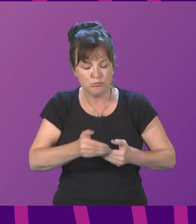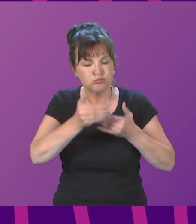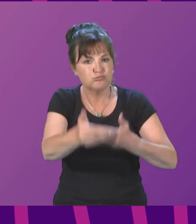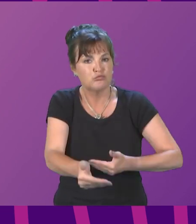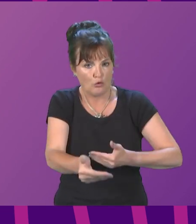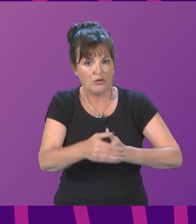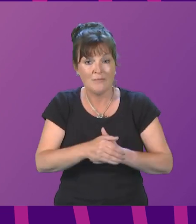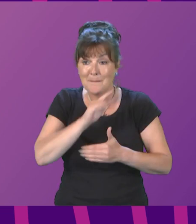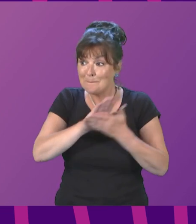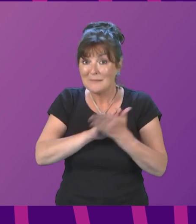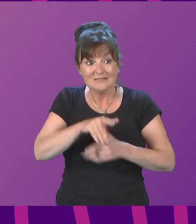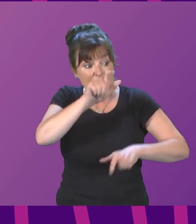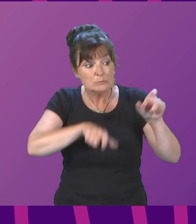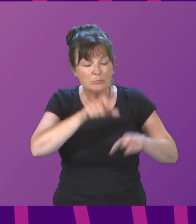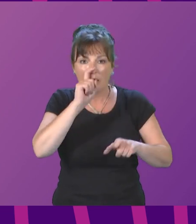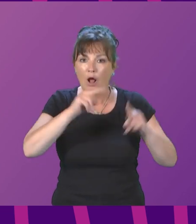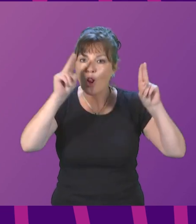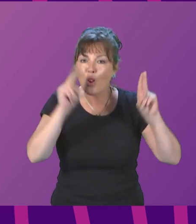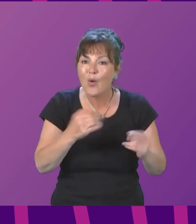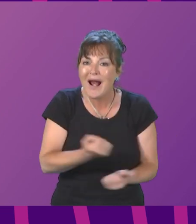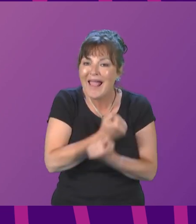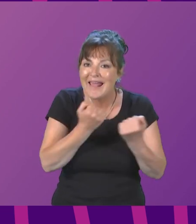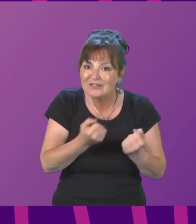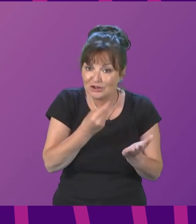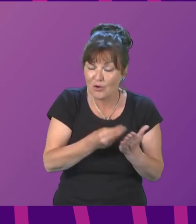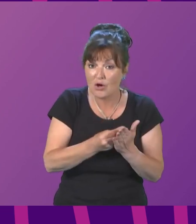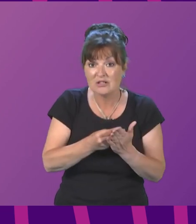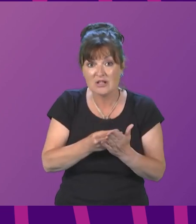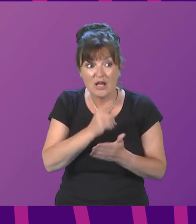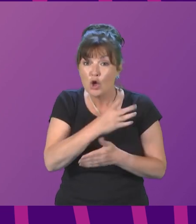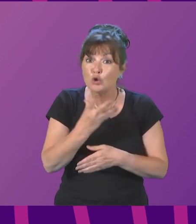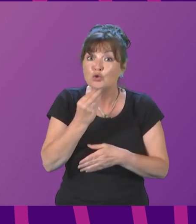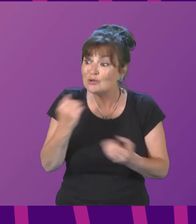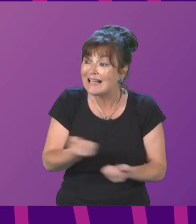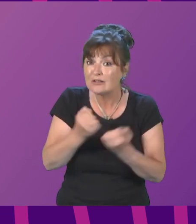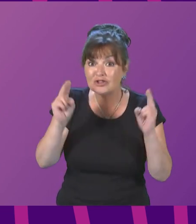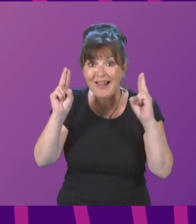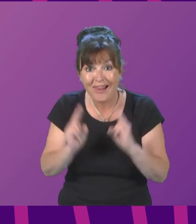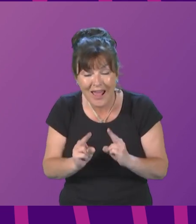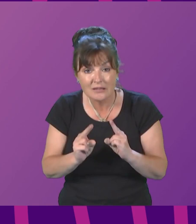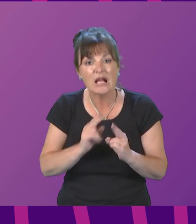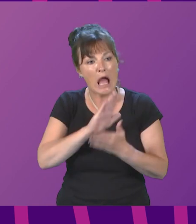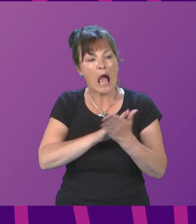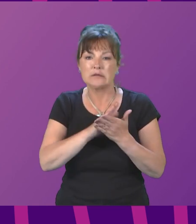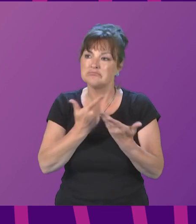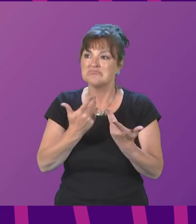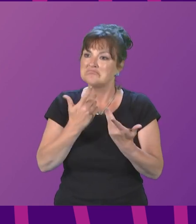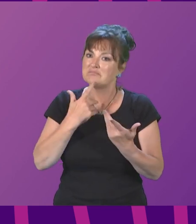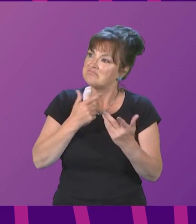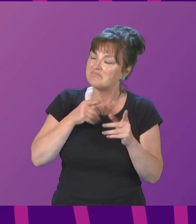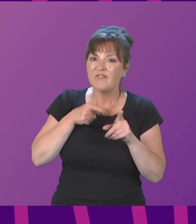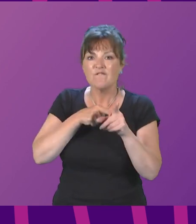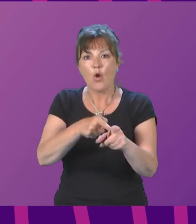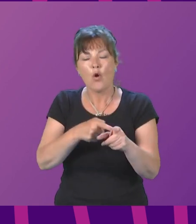This will help lower energy costs, reduce energy use and deliver our climate change obligations. We will also